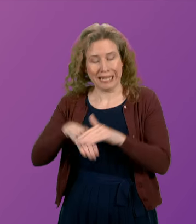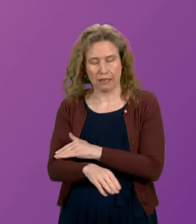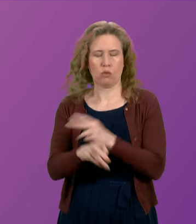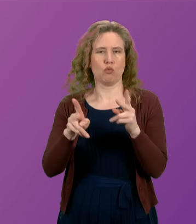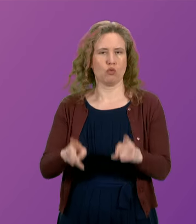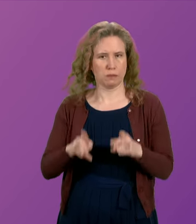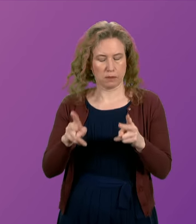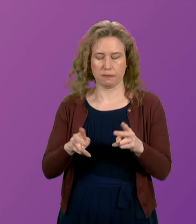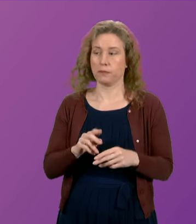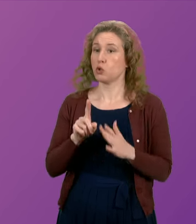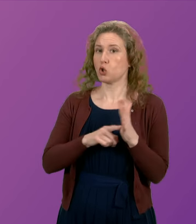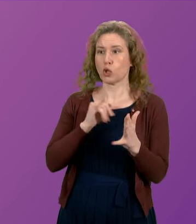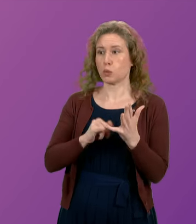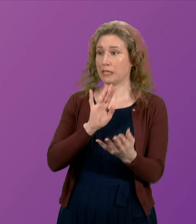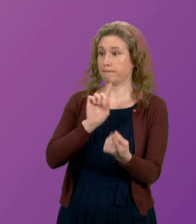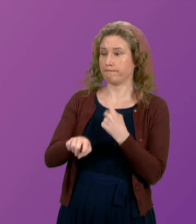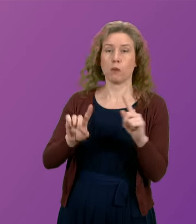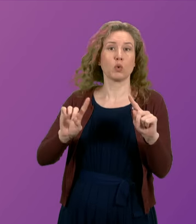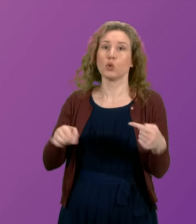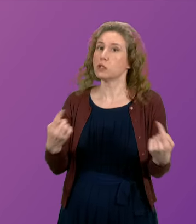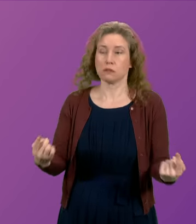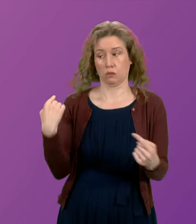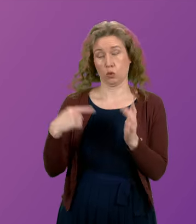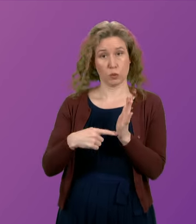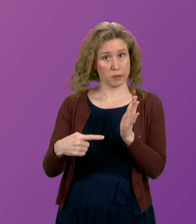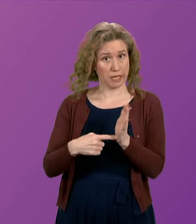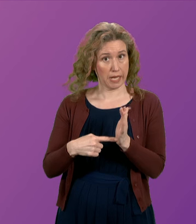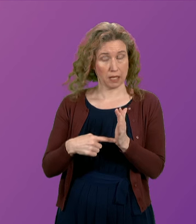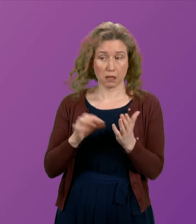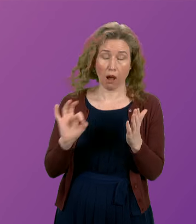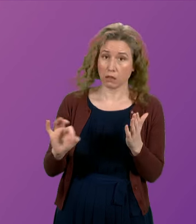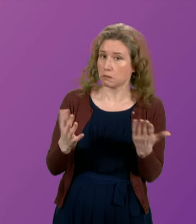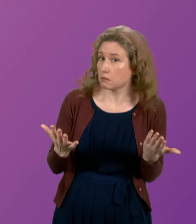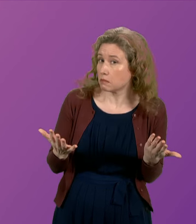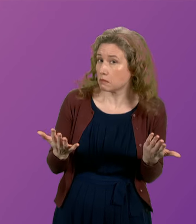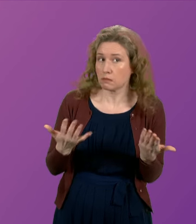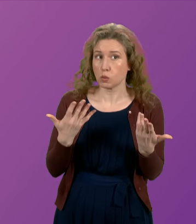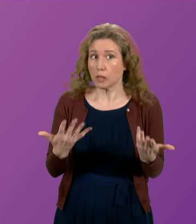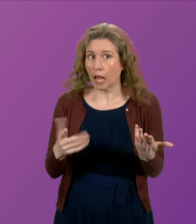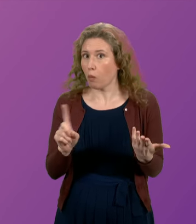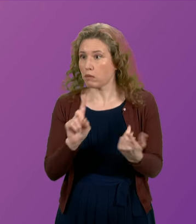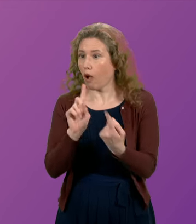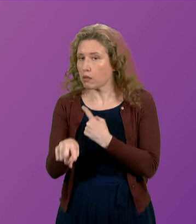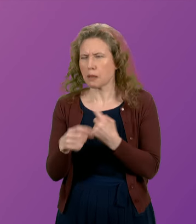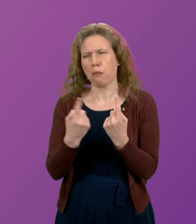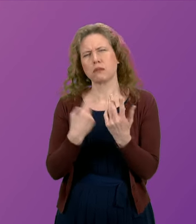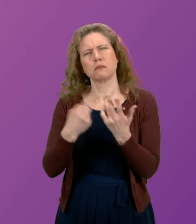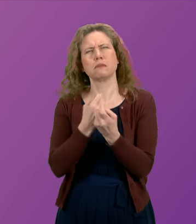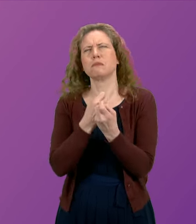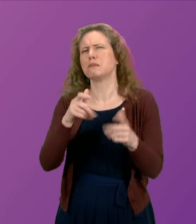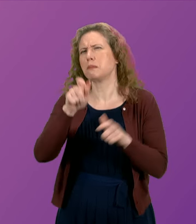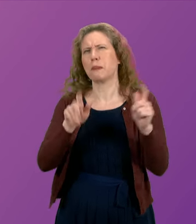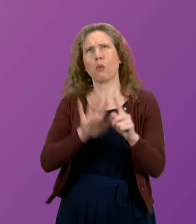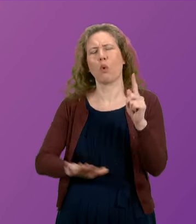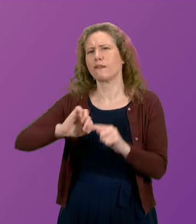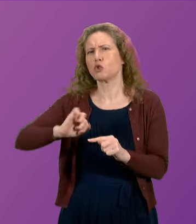John Swinney didn't have answers for Anna on Tuesday. So what does he say to her now, and so many other people across Scotland